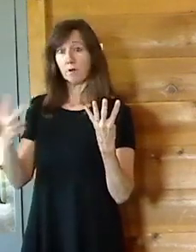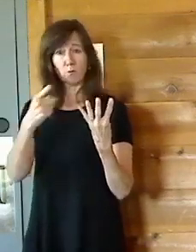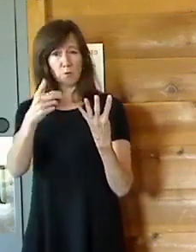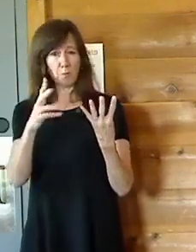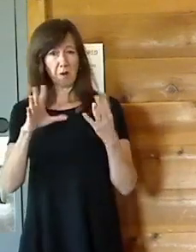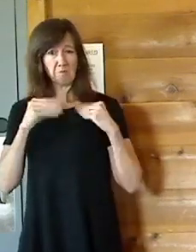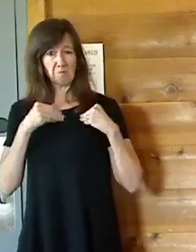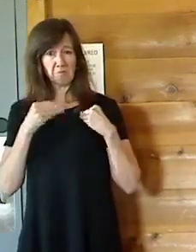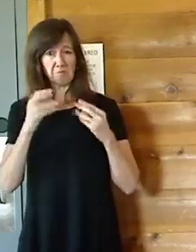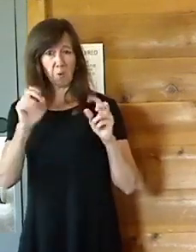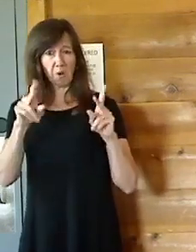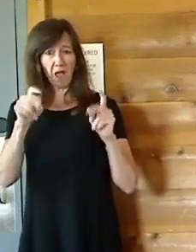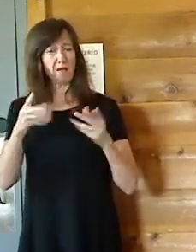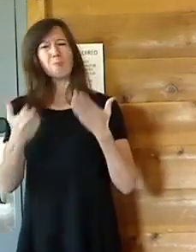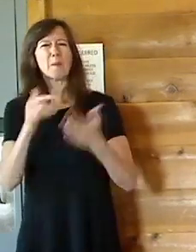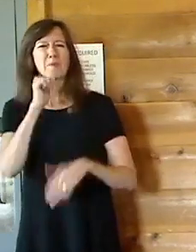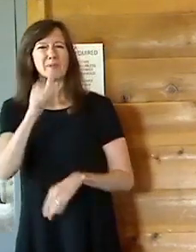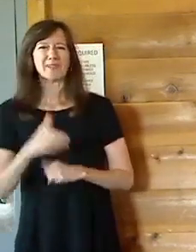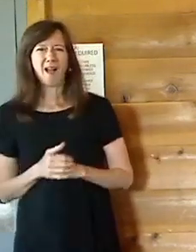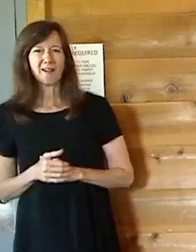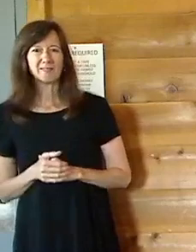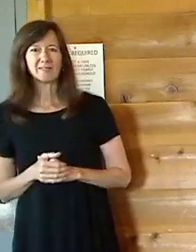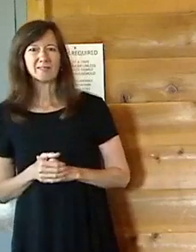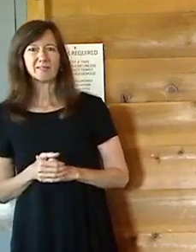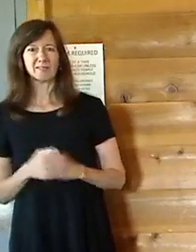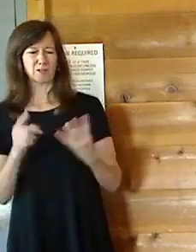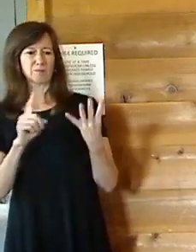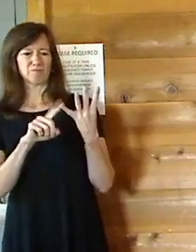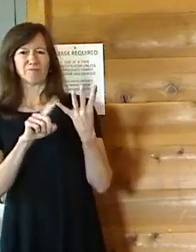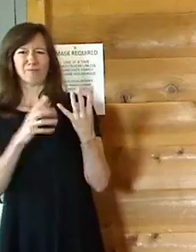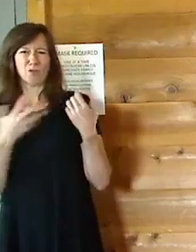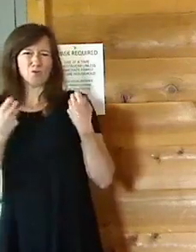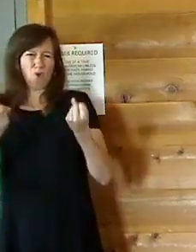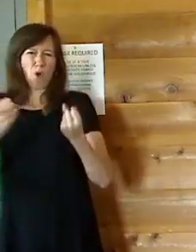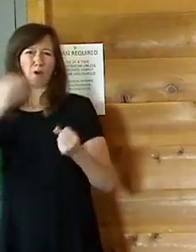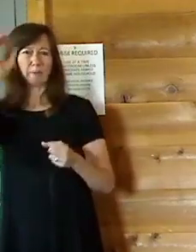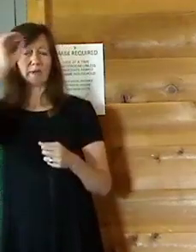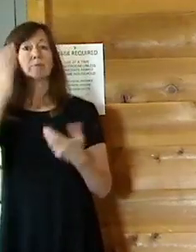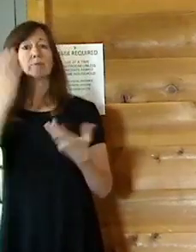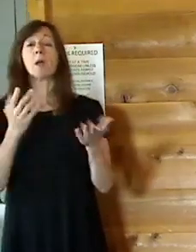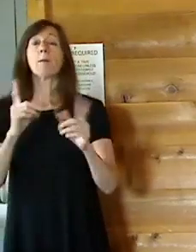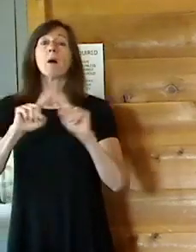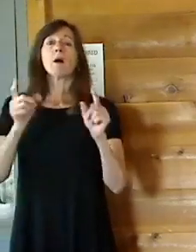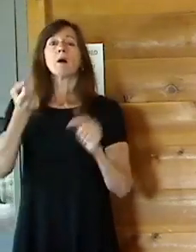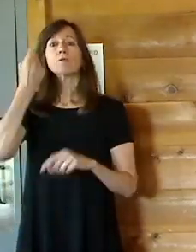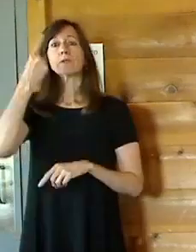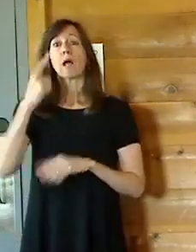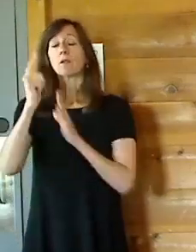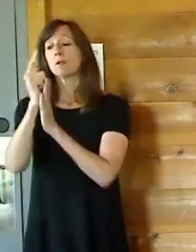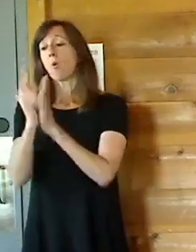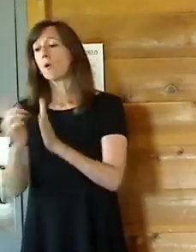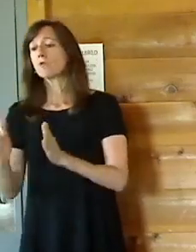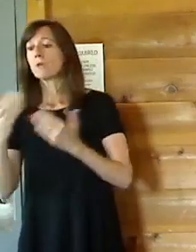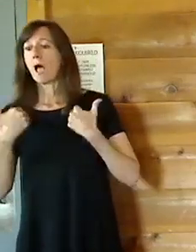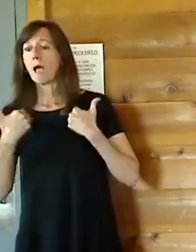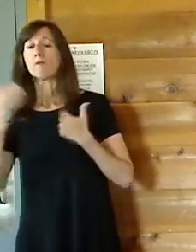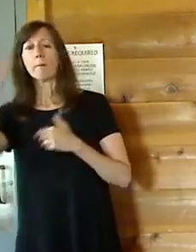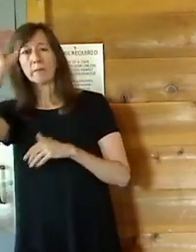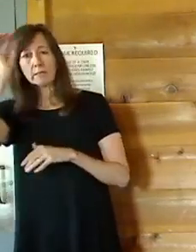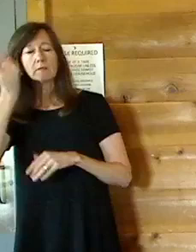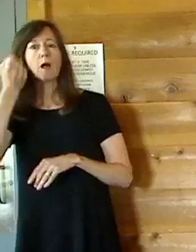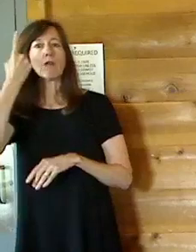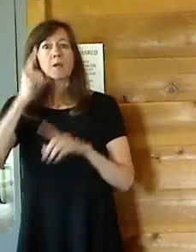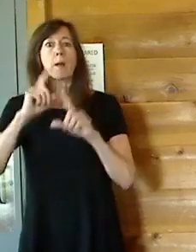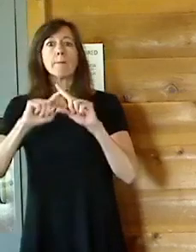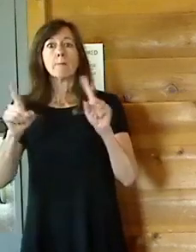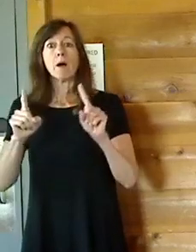on the county attorney's position, and again, I'm sure lawyers have opinions, but the county attorney is by charter and law, the agency that's supposed to give the